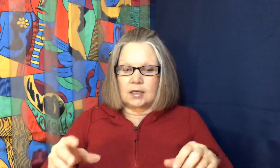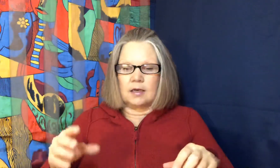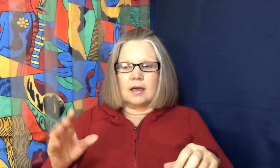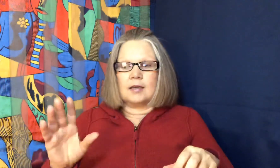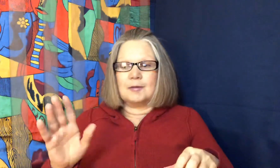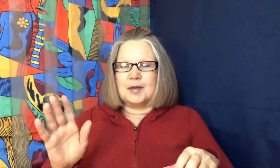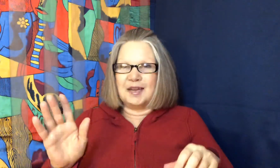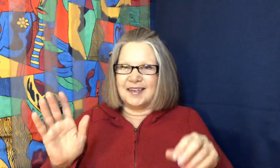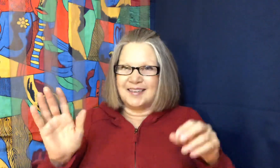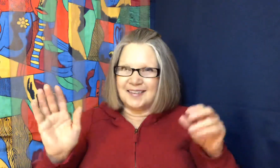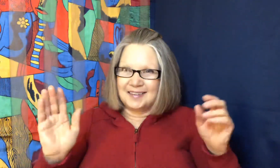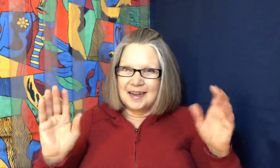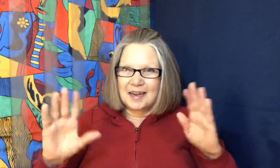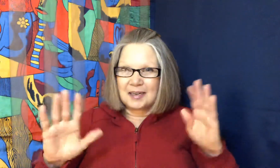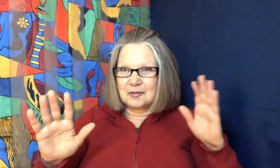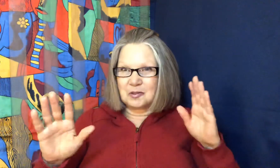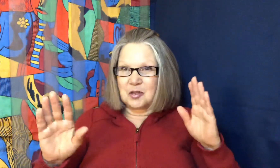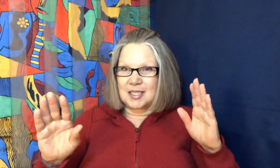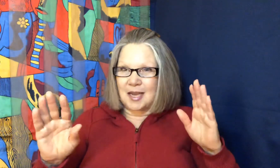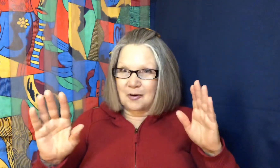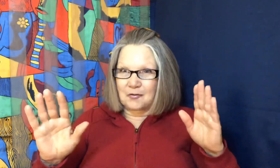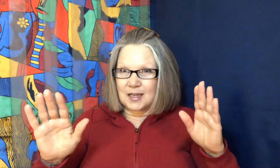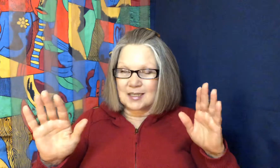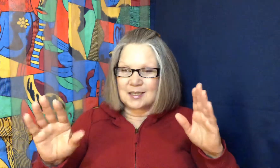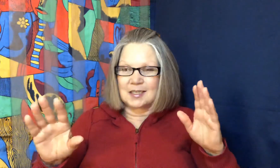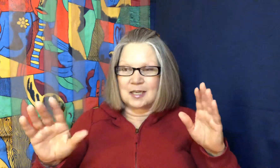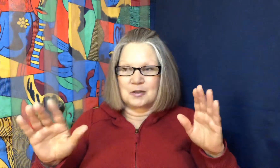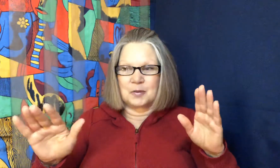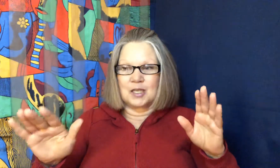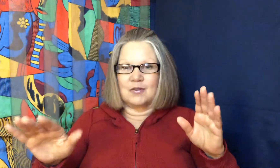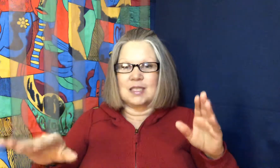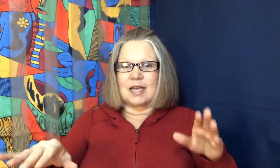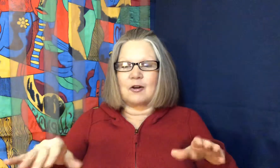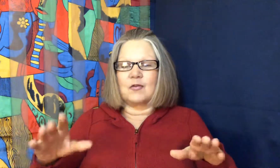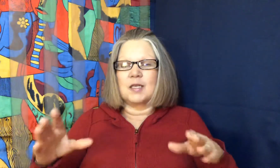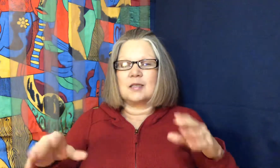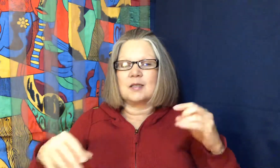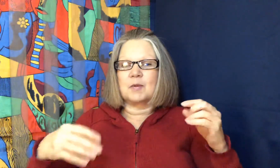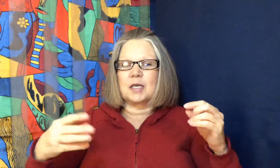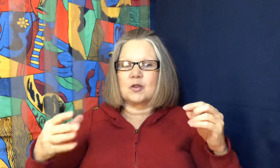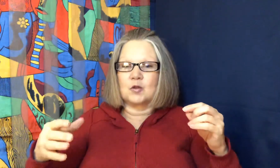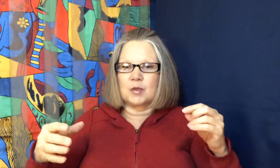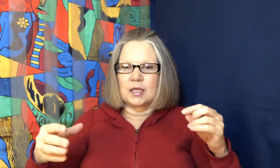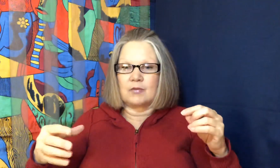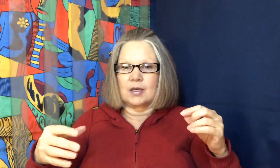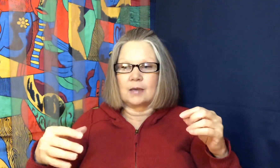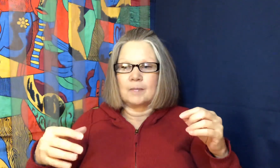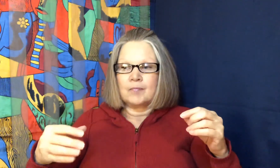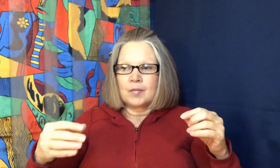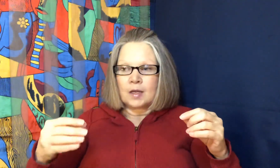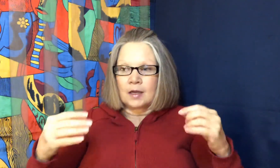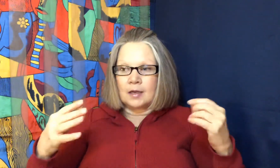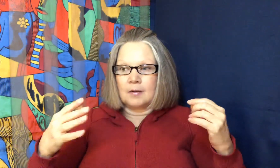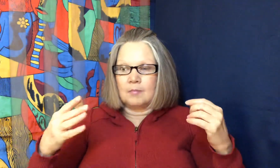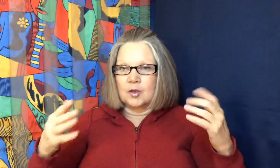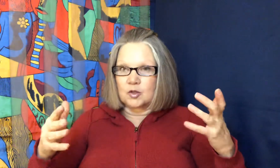I don't do sacrifices and I don't believe in sacrifices but I do believe in multiple